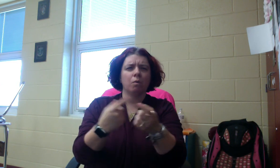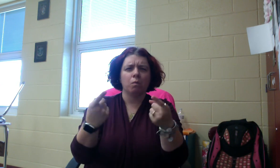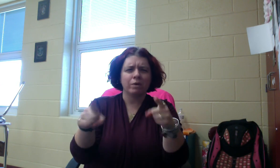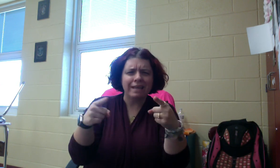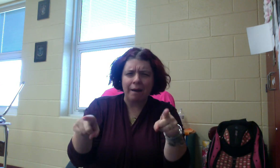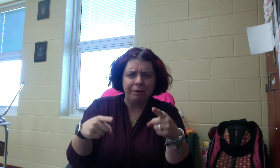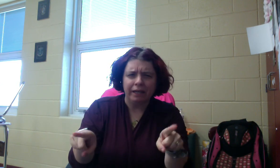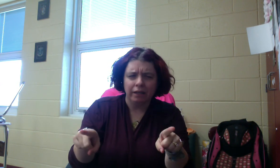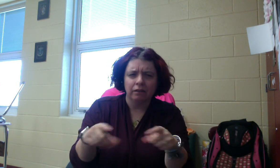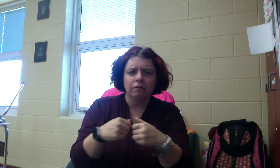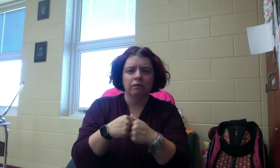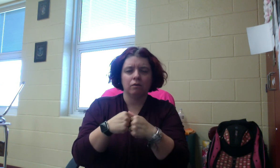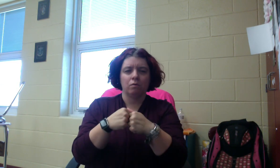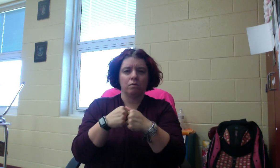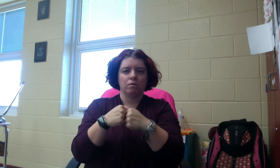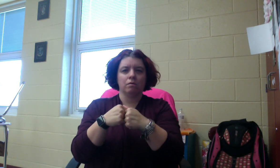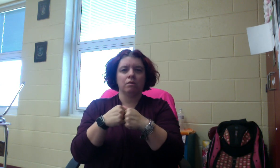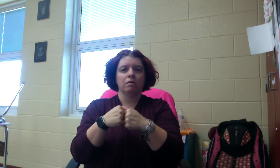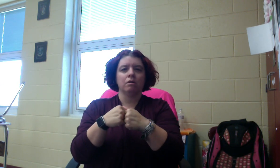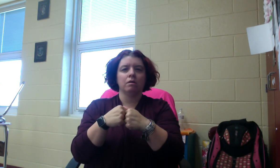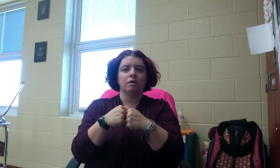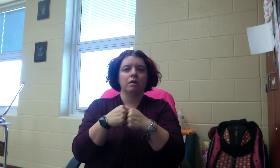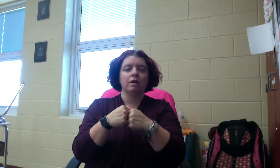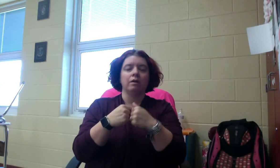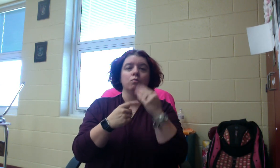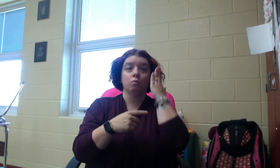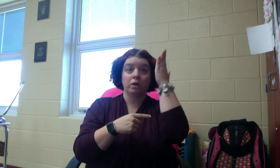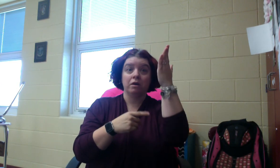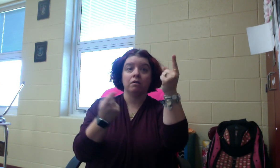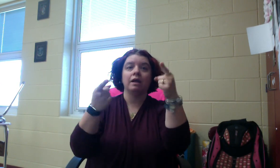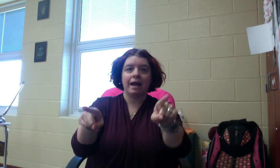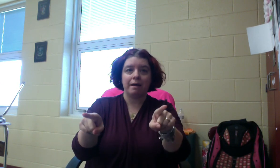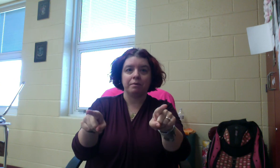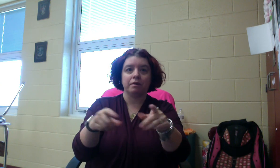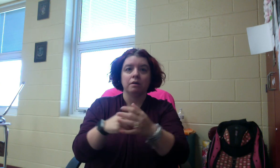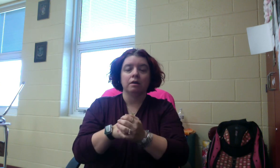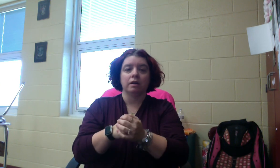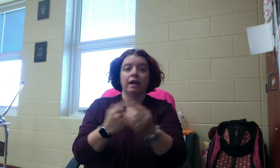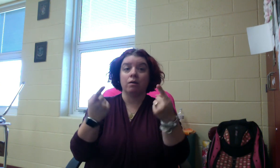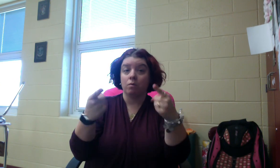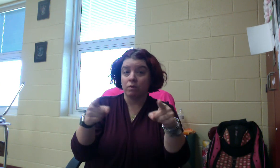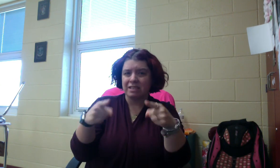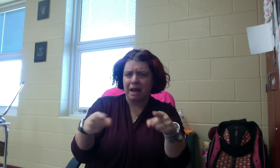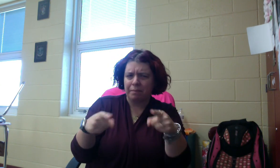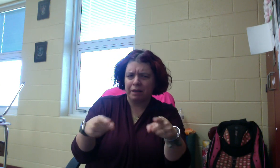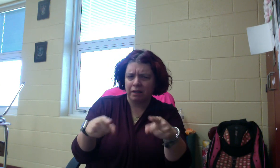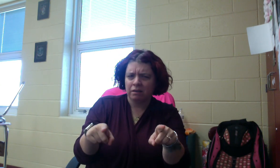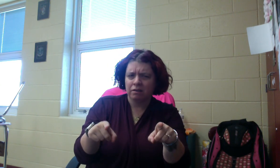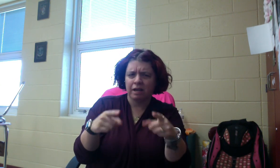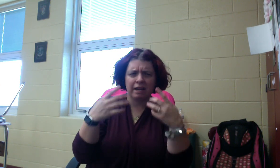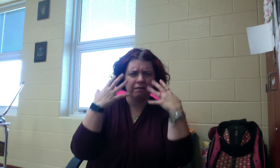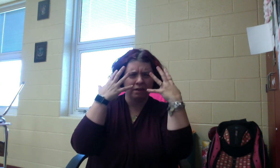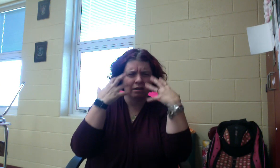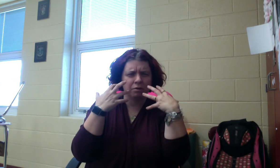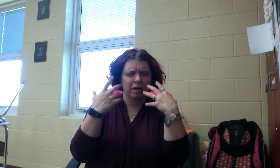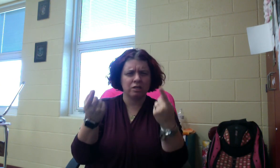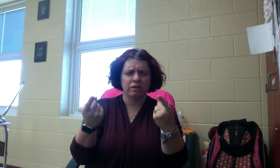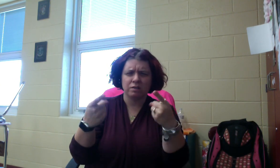what's happening, or it will happen. Again, what's happening, kind of have that WH face,